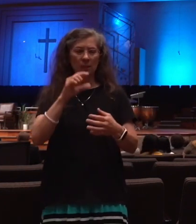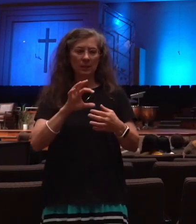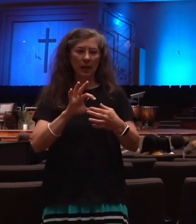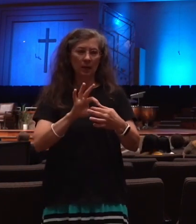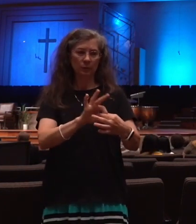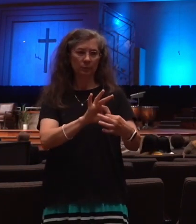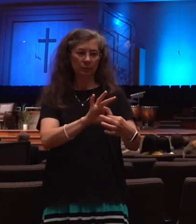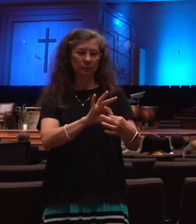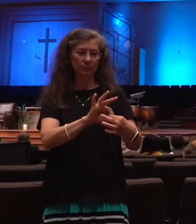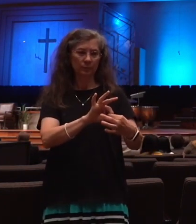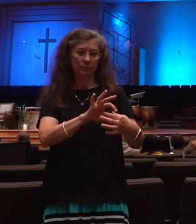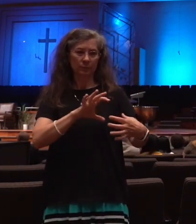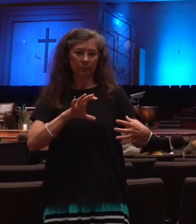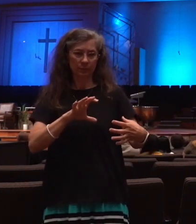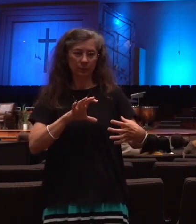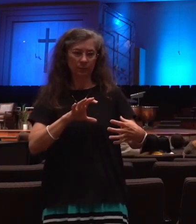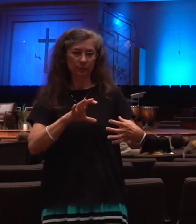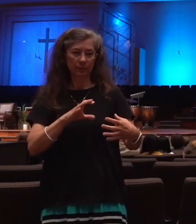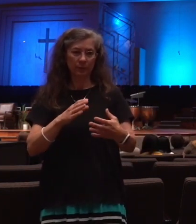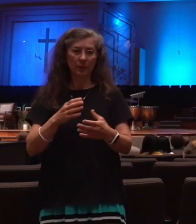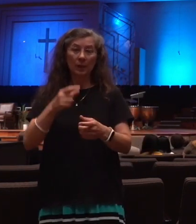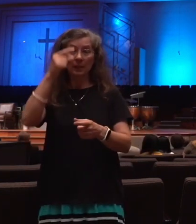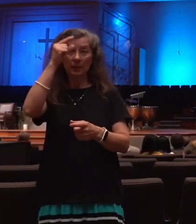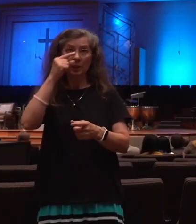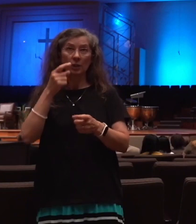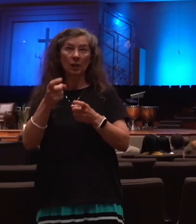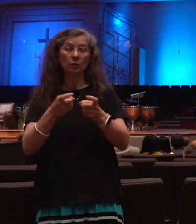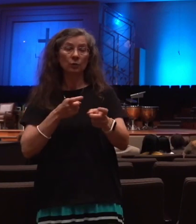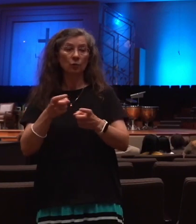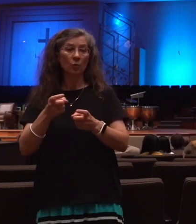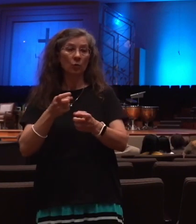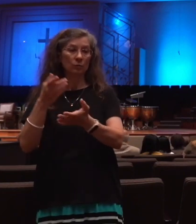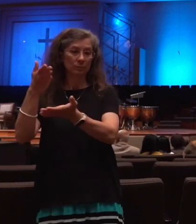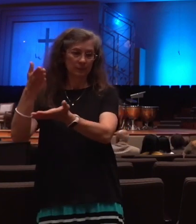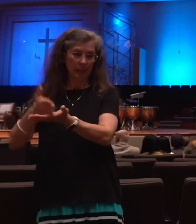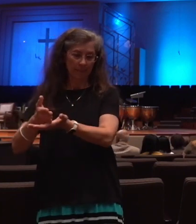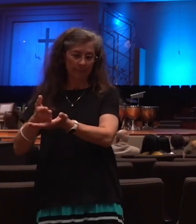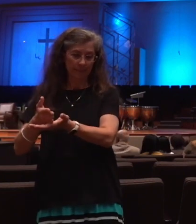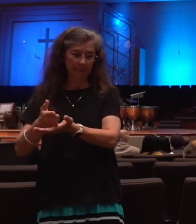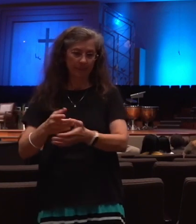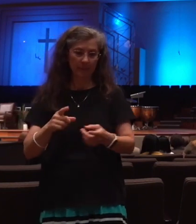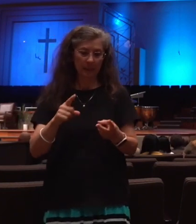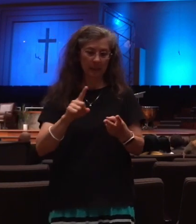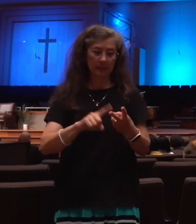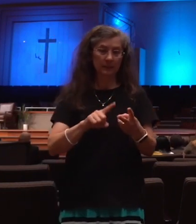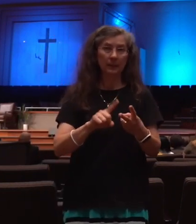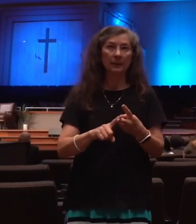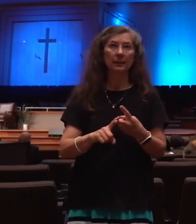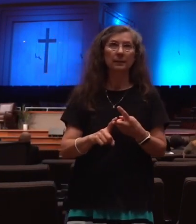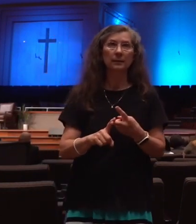Israel is under by the Gentile nations. Secondly, it's to refine Israel.